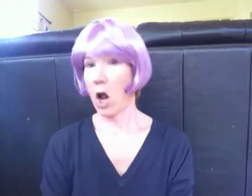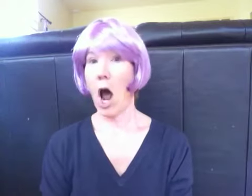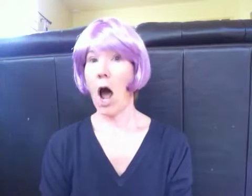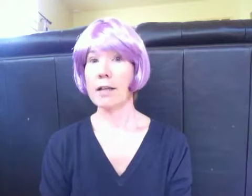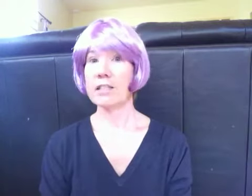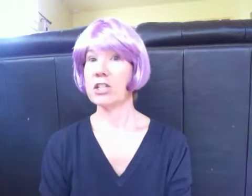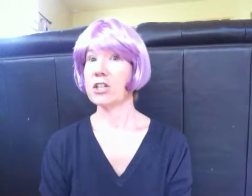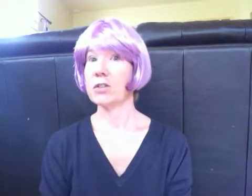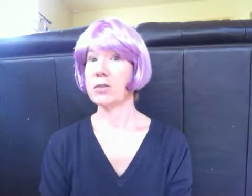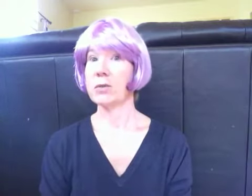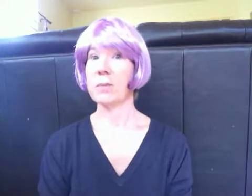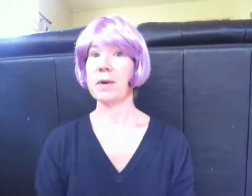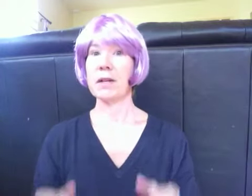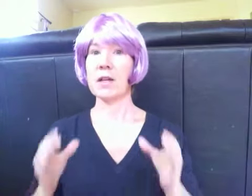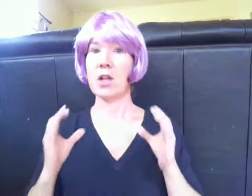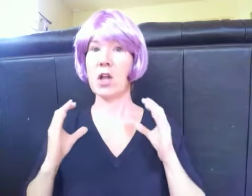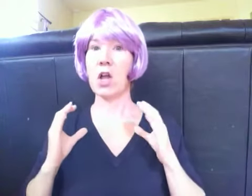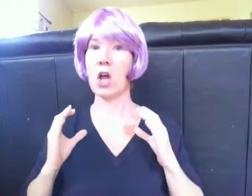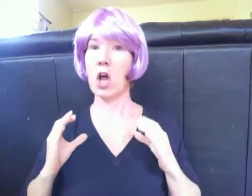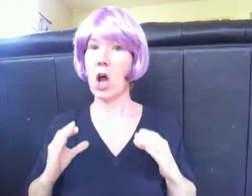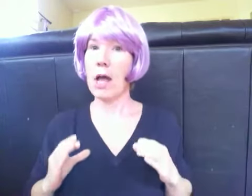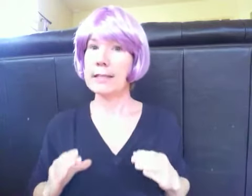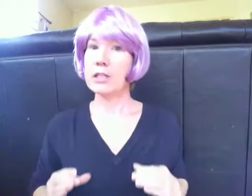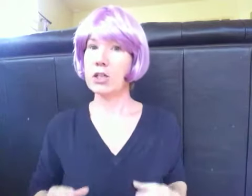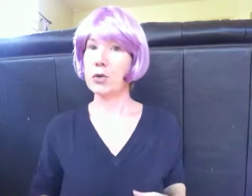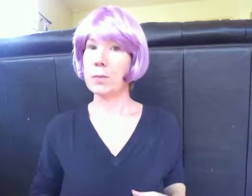Costume. Costume.